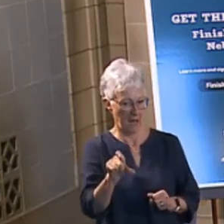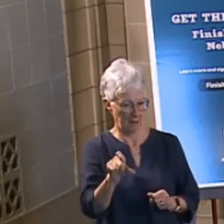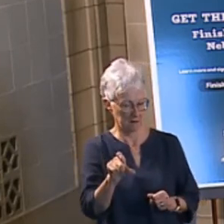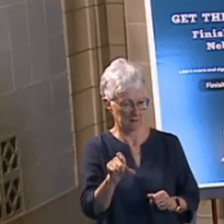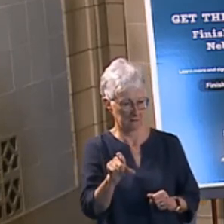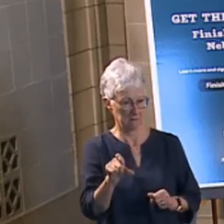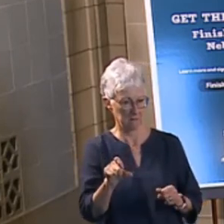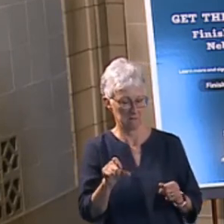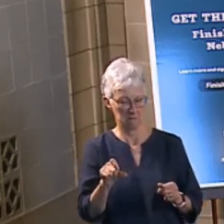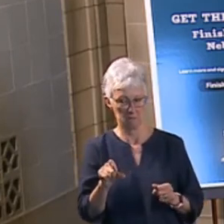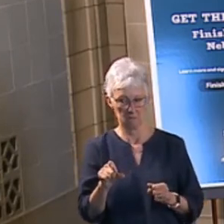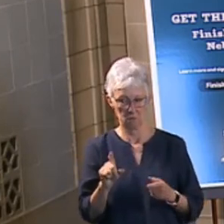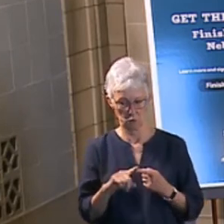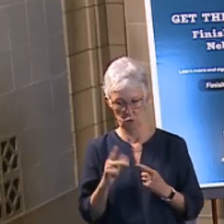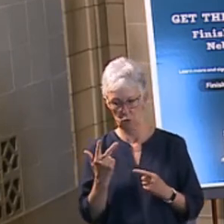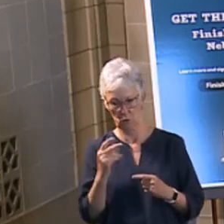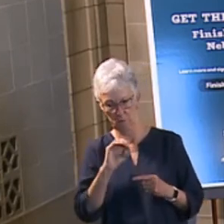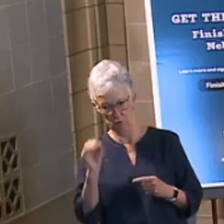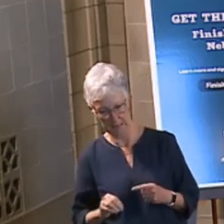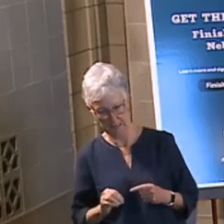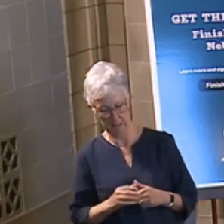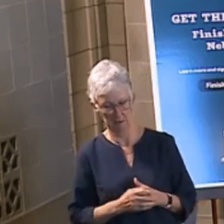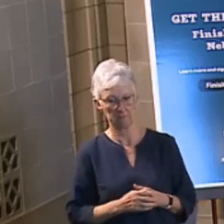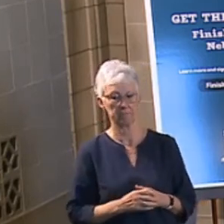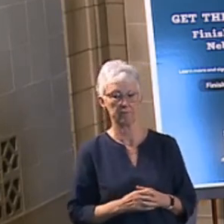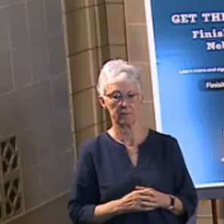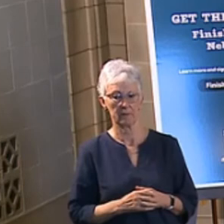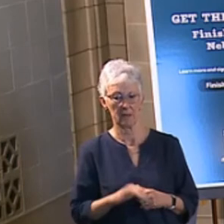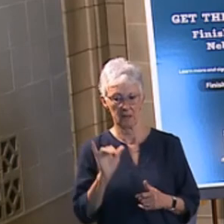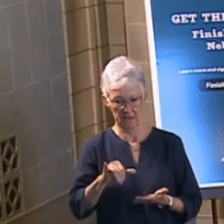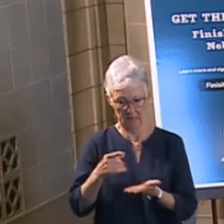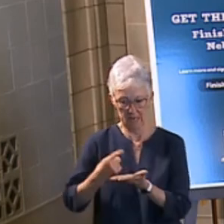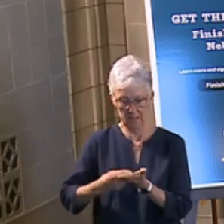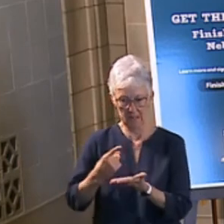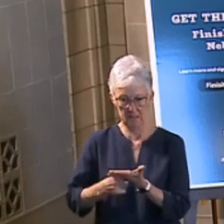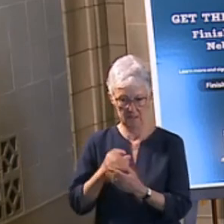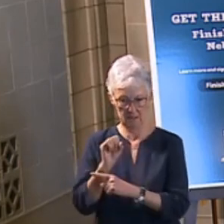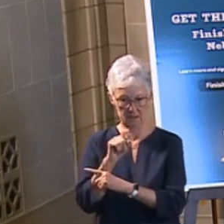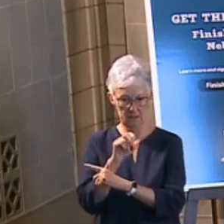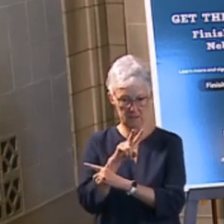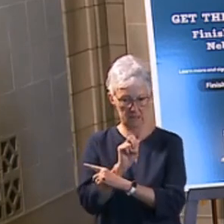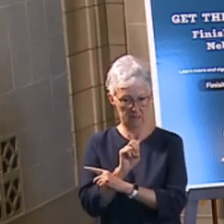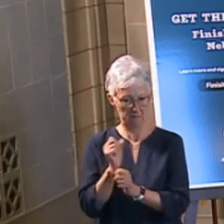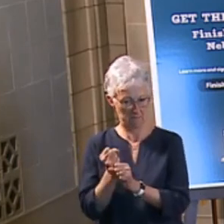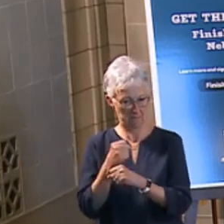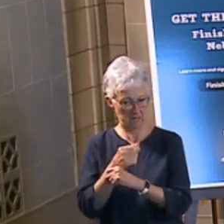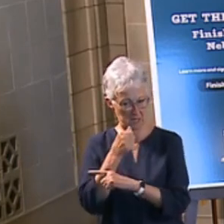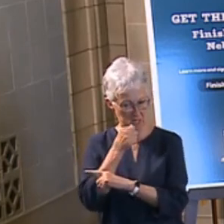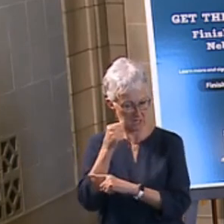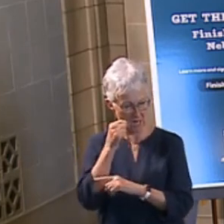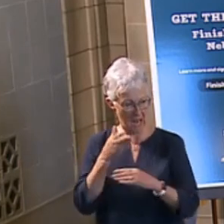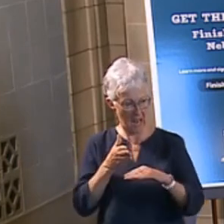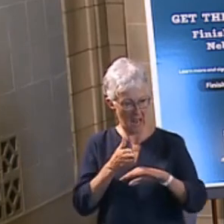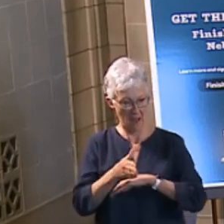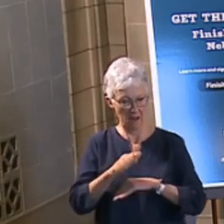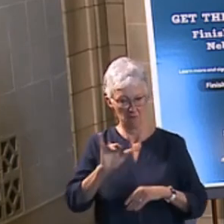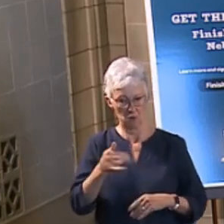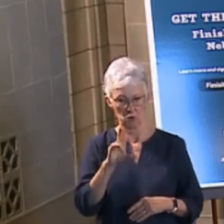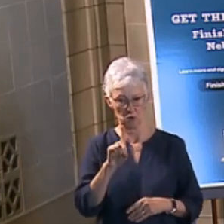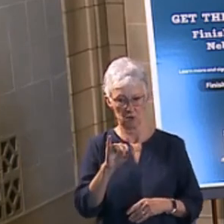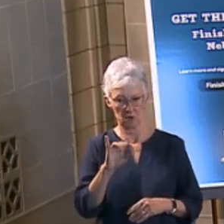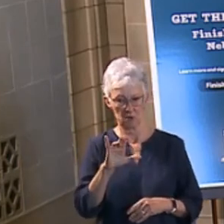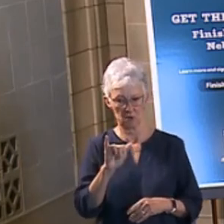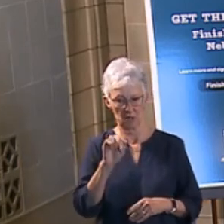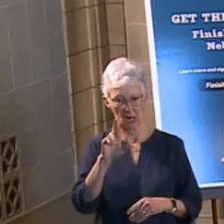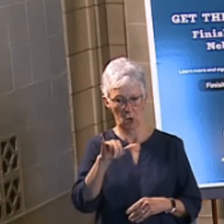specific. That's exactly the argument that Steve Lathrop made yesterday after the Judiciary Committee advanced medical